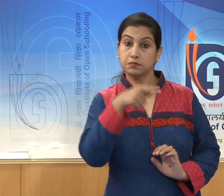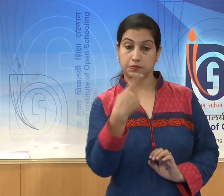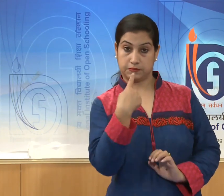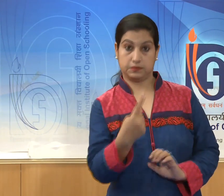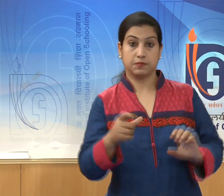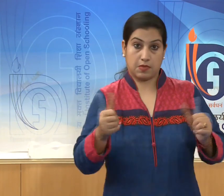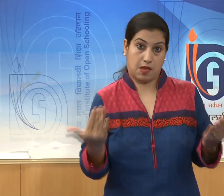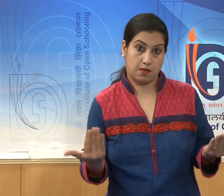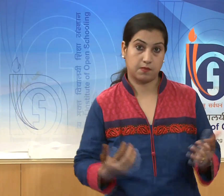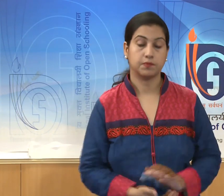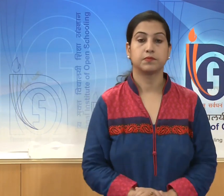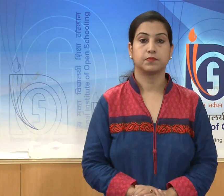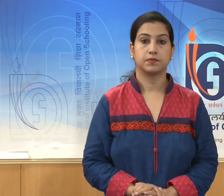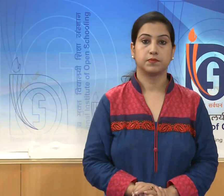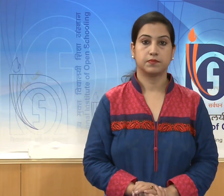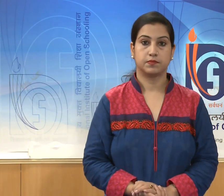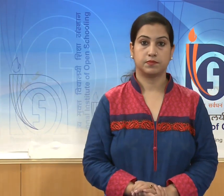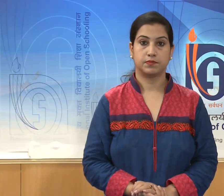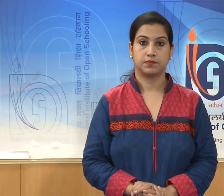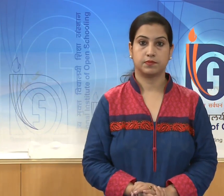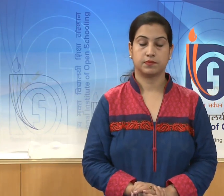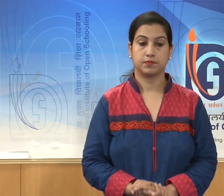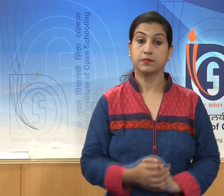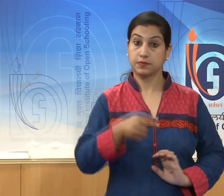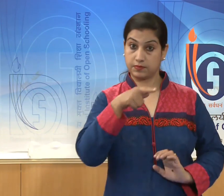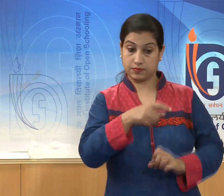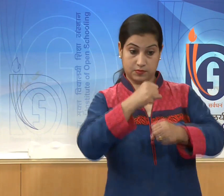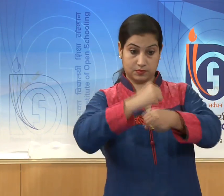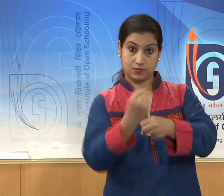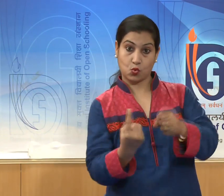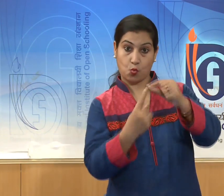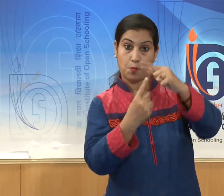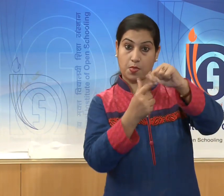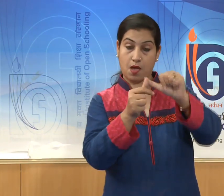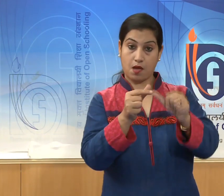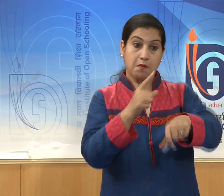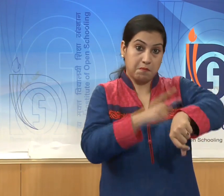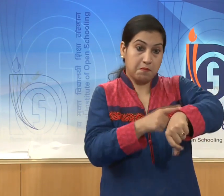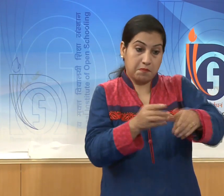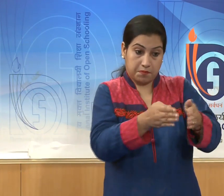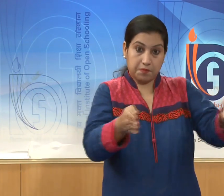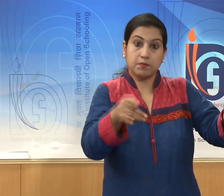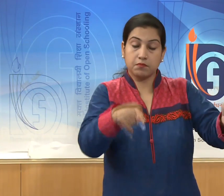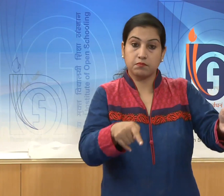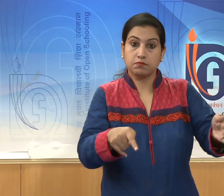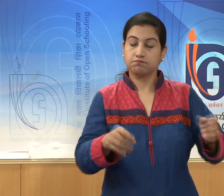that Gupta period is classical period